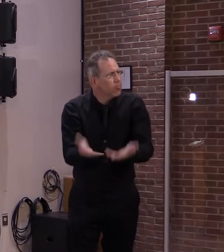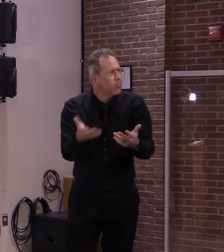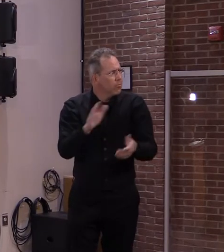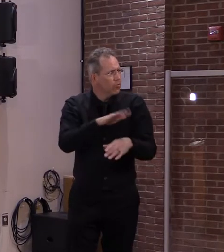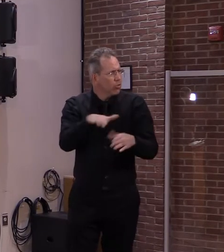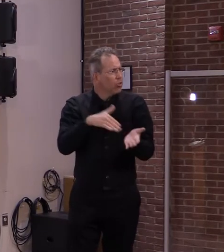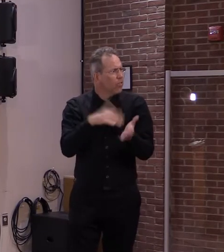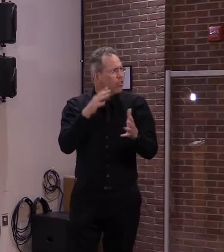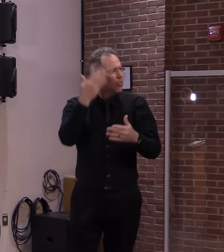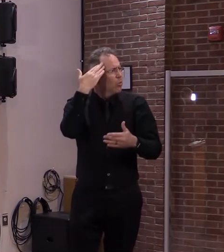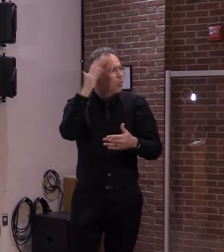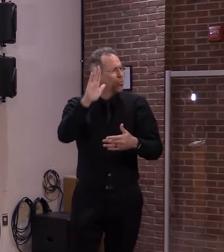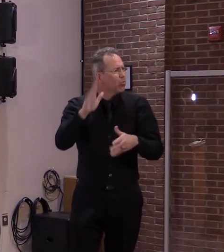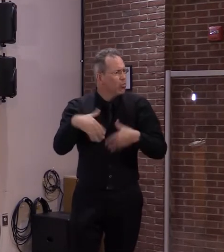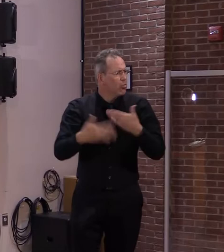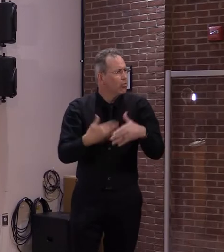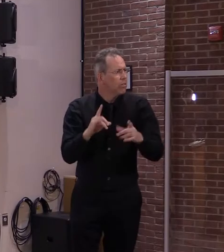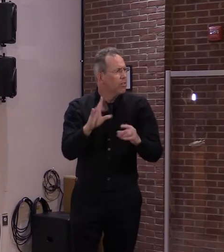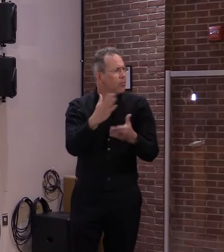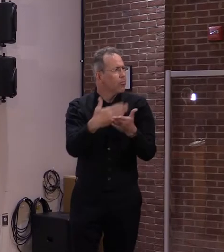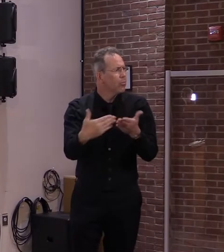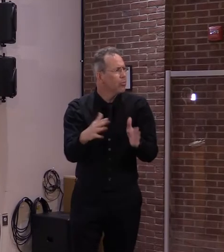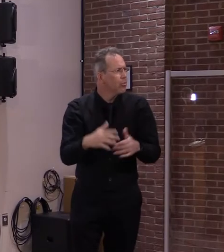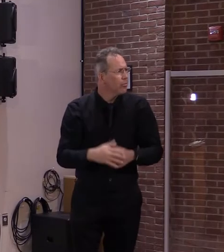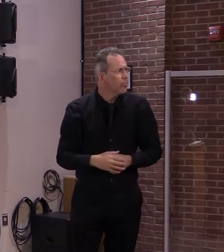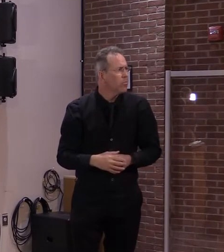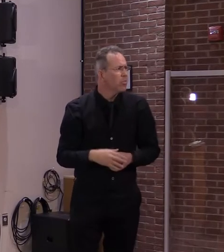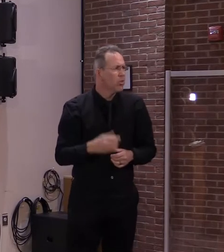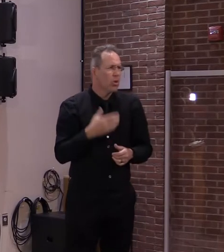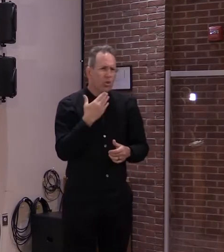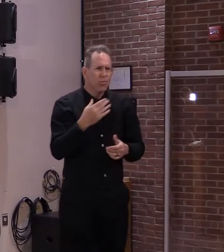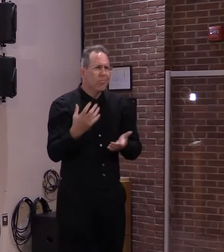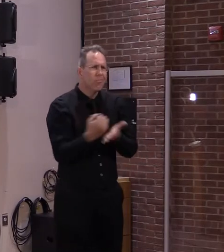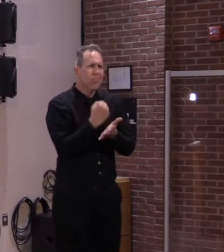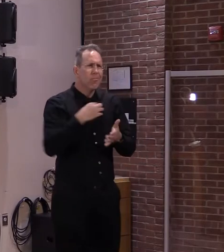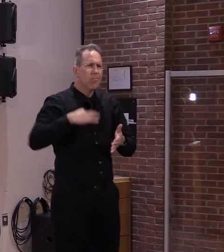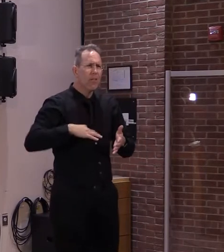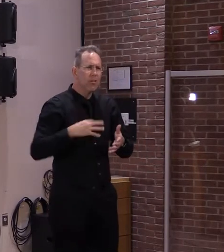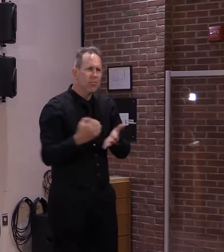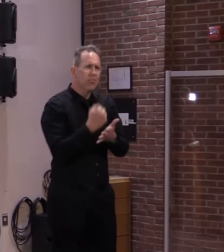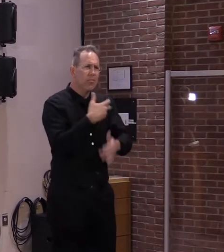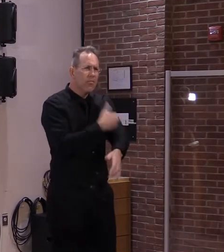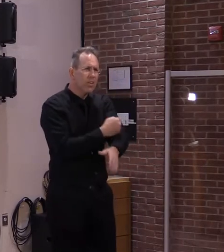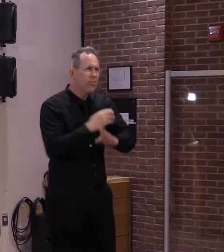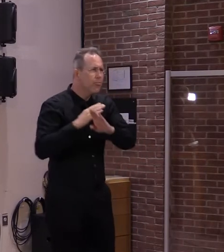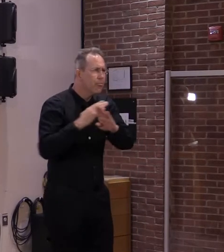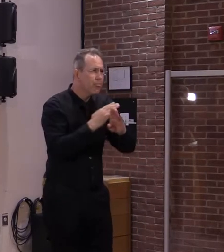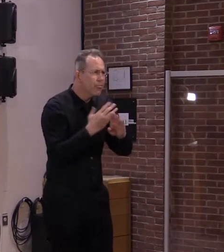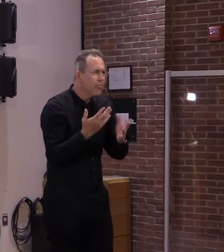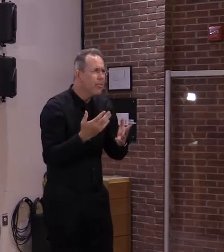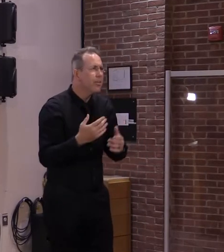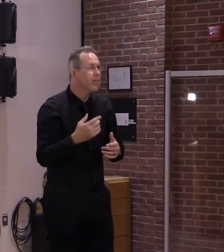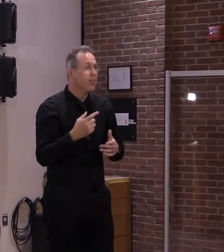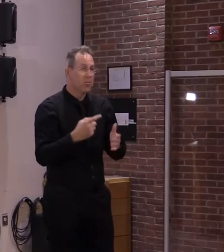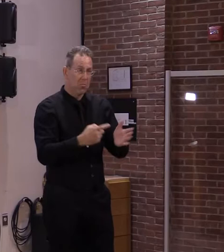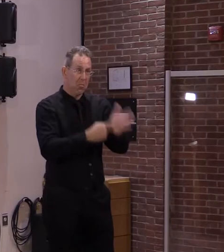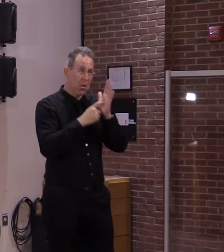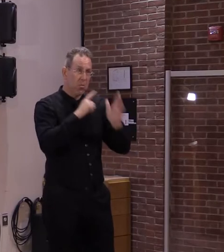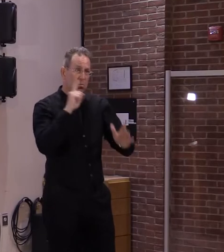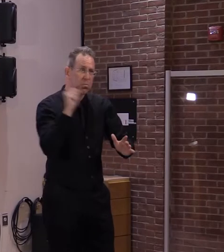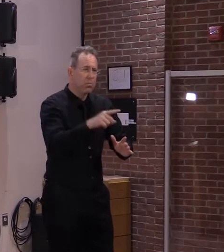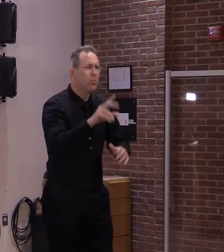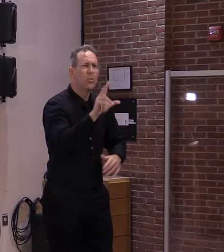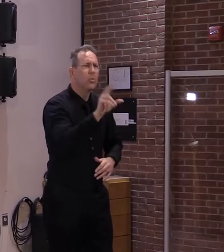all of the benefits of getting vaccine. So, you know, mandating has not come up at any